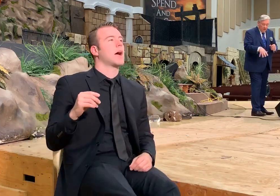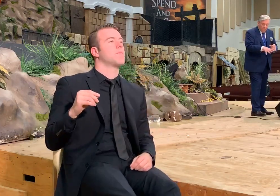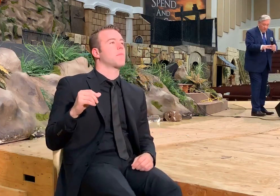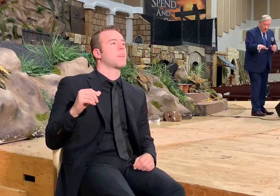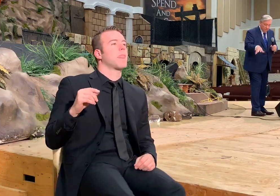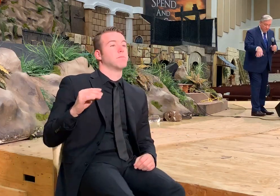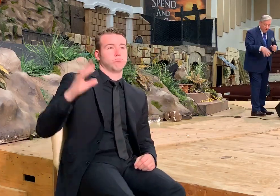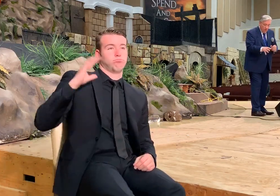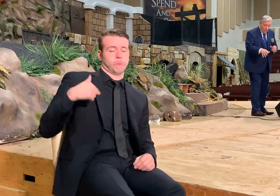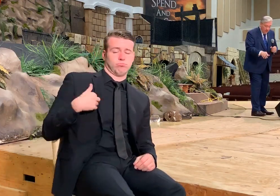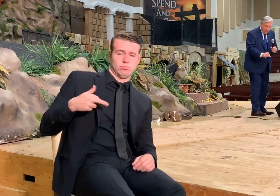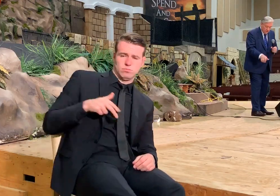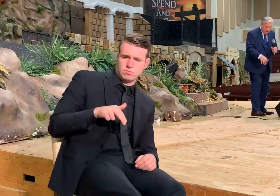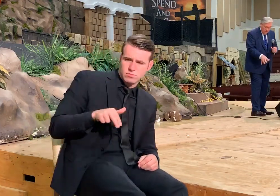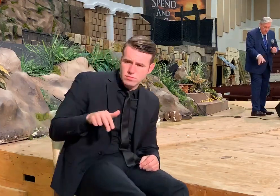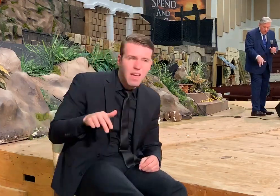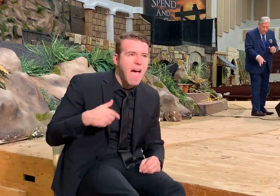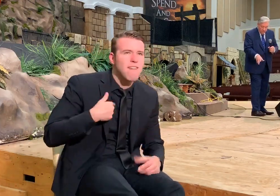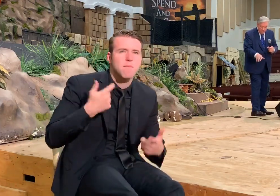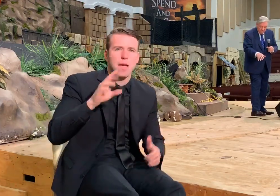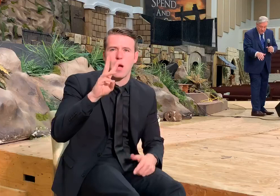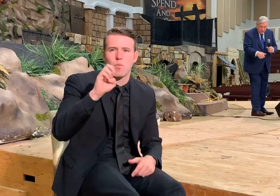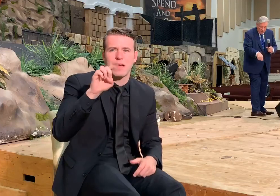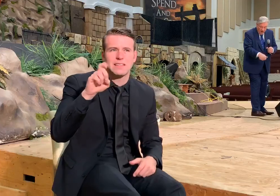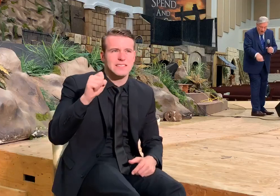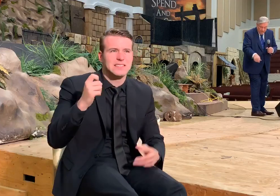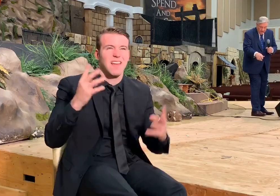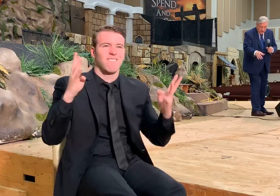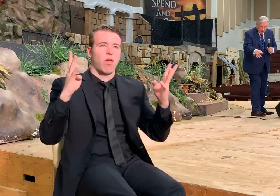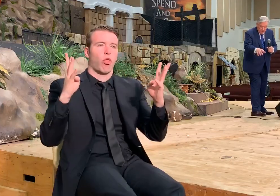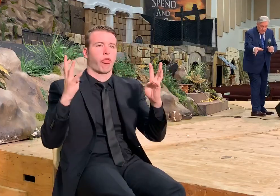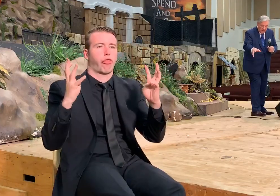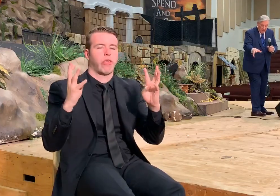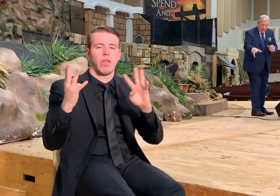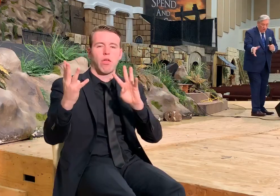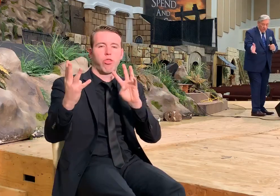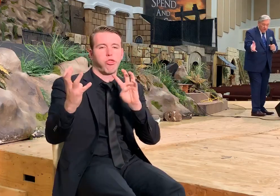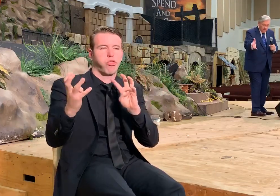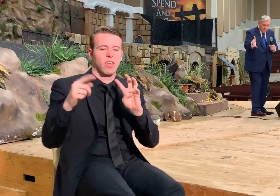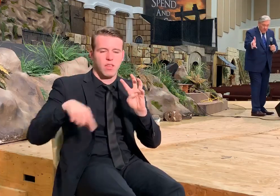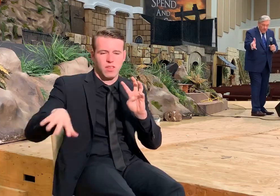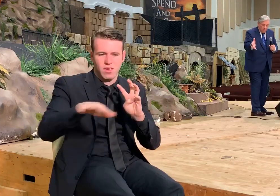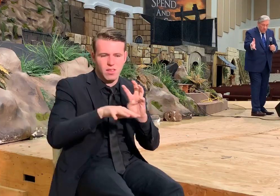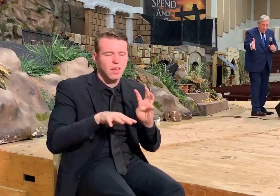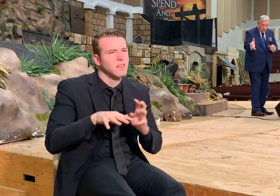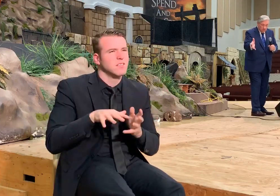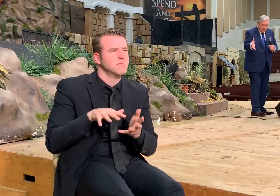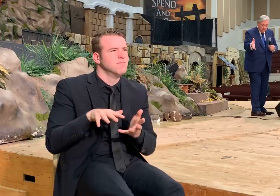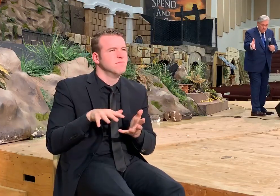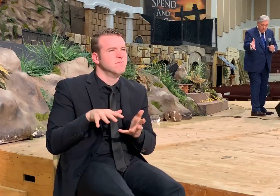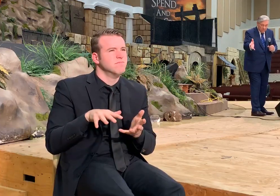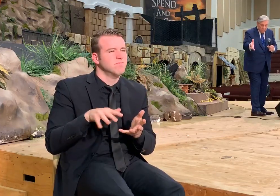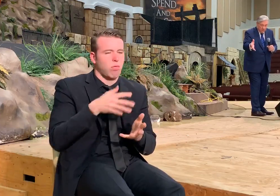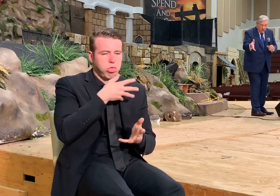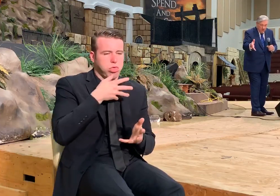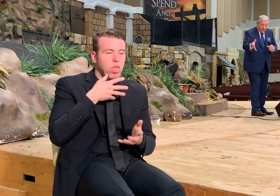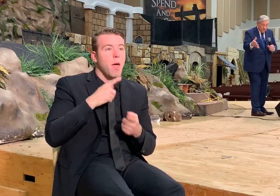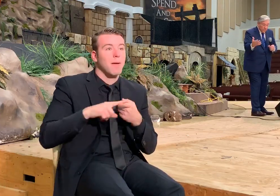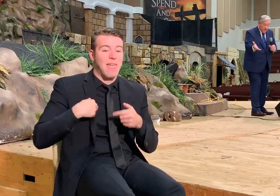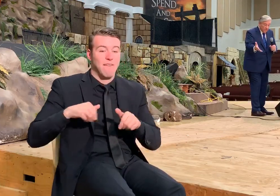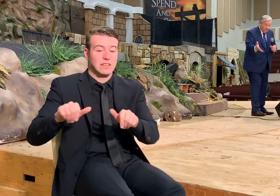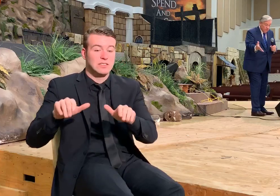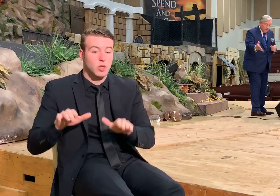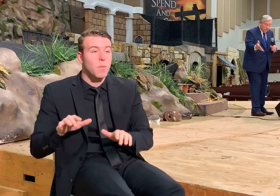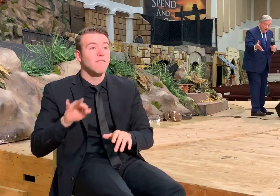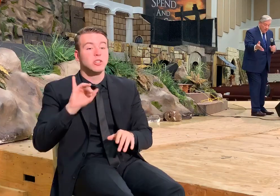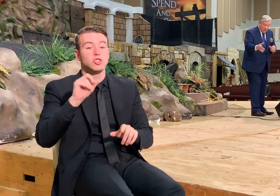when I was there, was all weeds and little beat-up fence, fire fence. And I walked in there and there was the tomb of